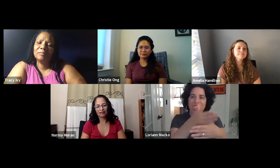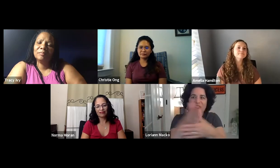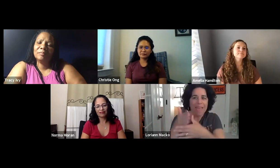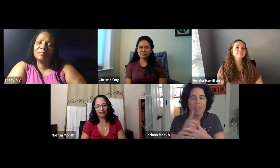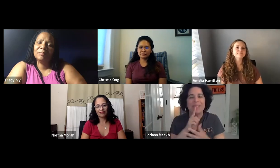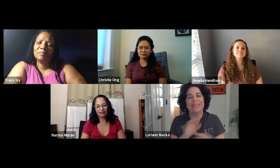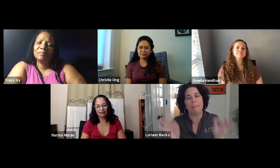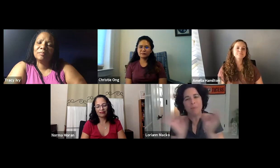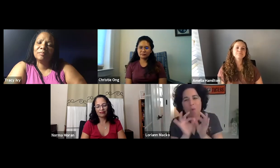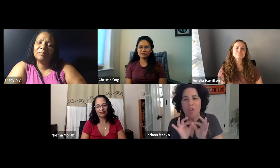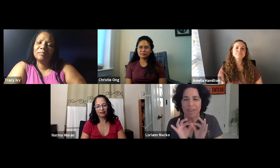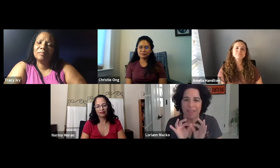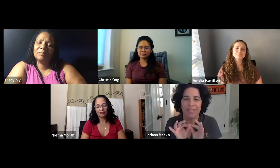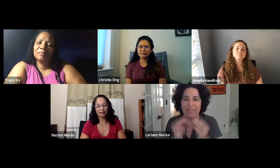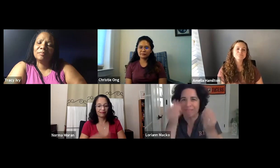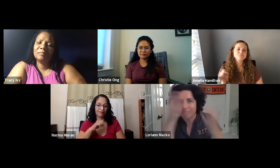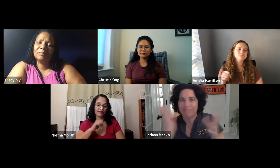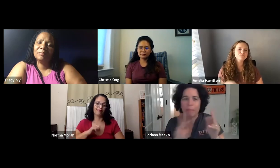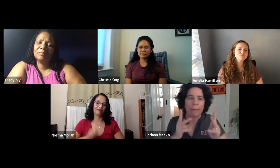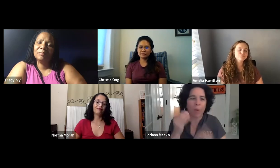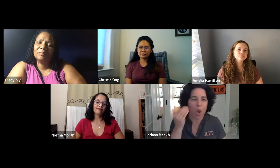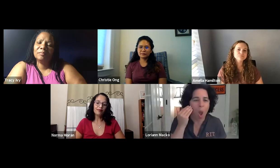that's the reason why this type of sharing is so important.